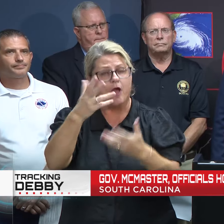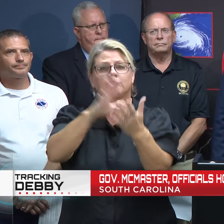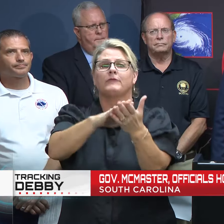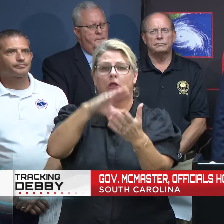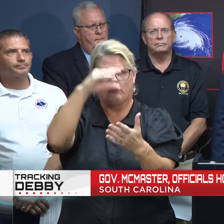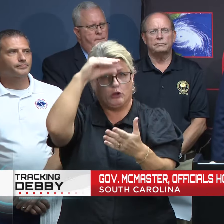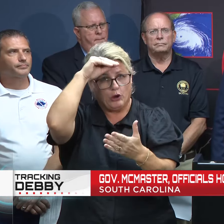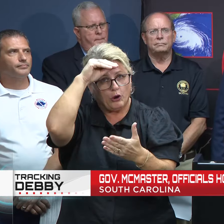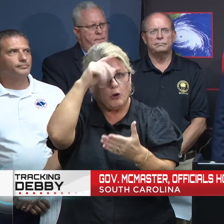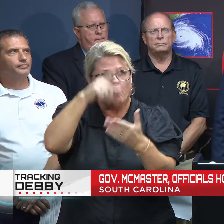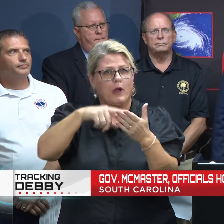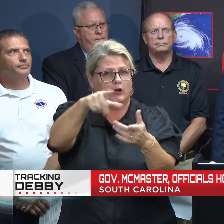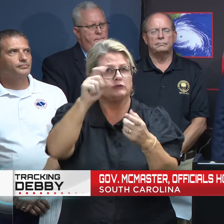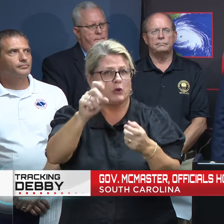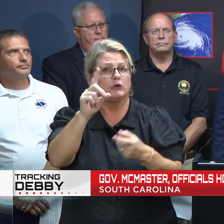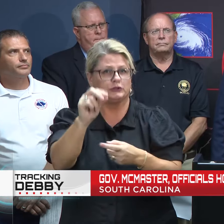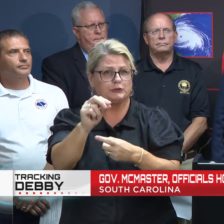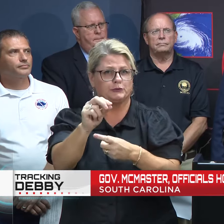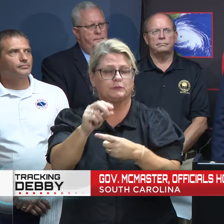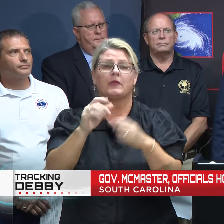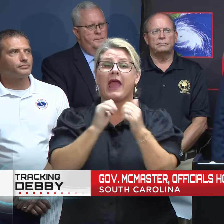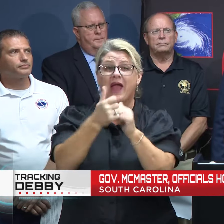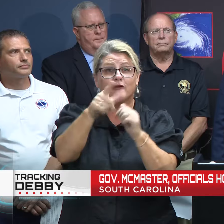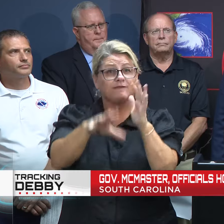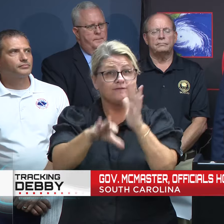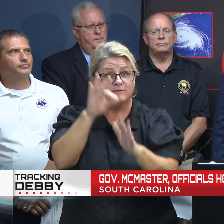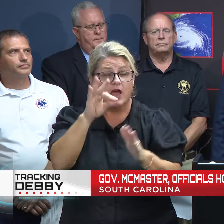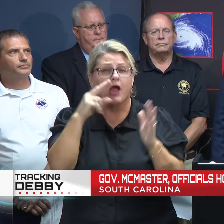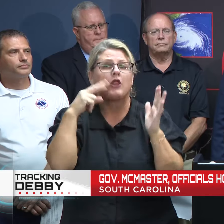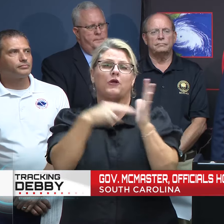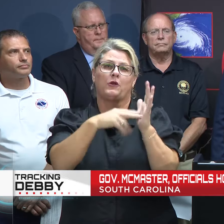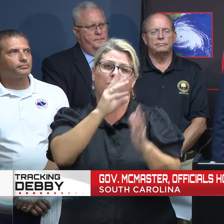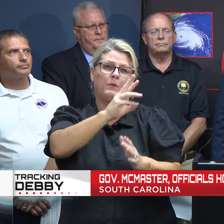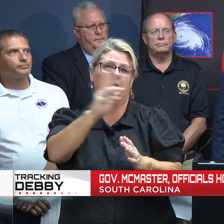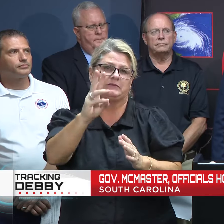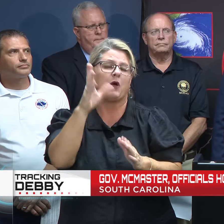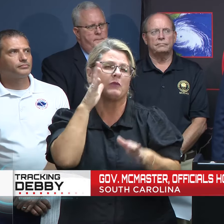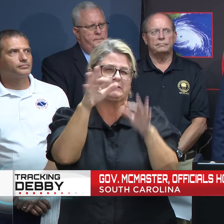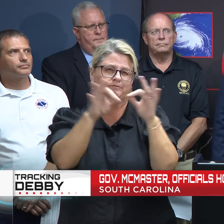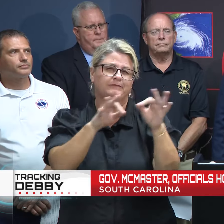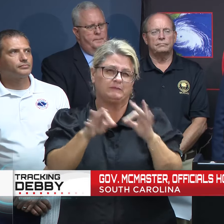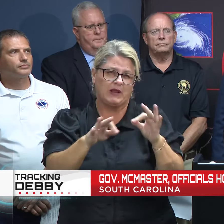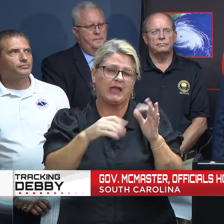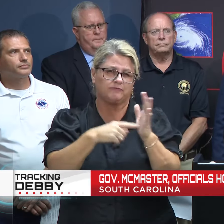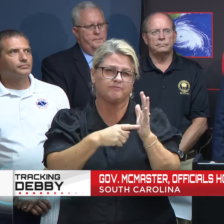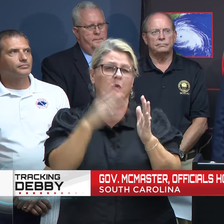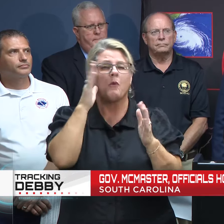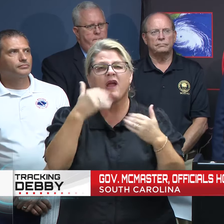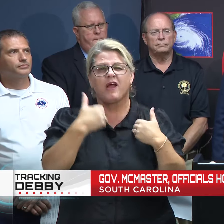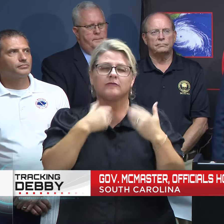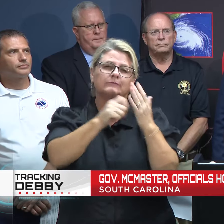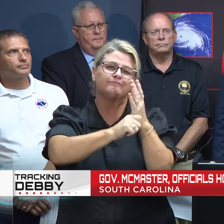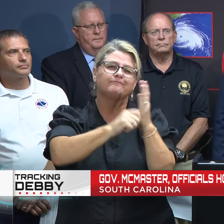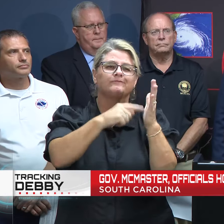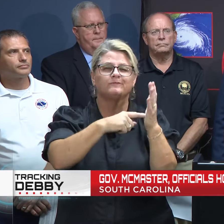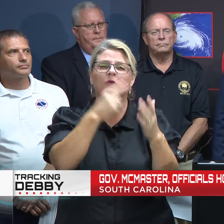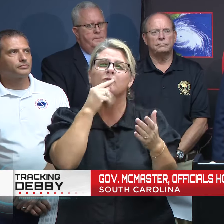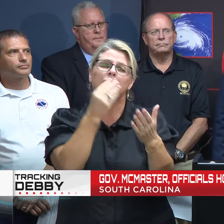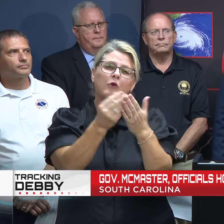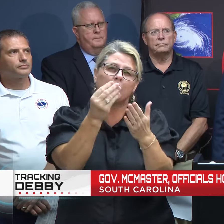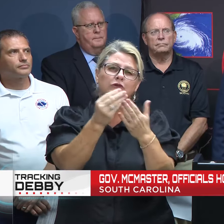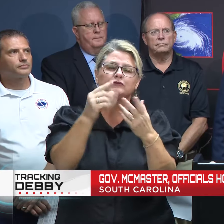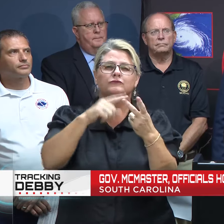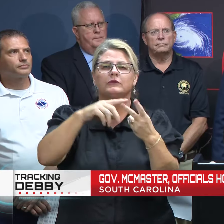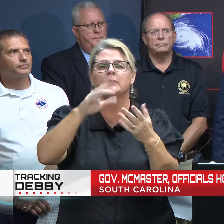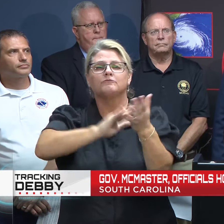about what you're supposed to do. can go to the website. We'll go into all that to have brochures at some of the grocery stores or drug